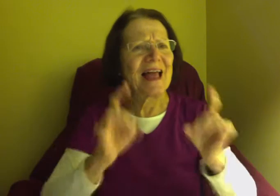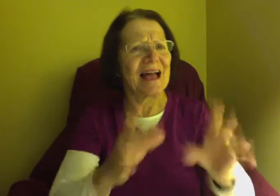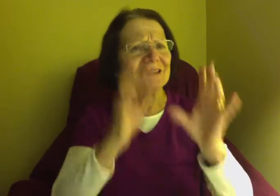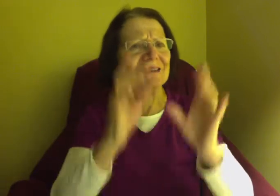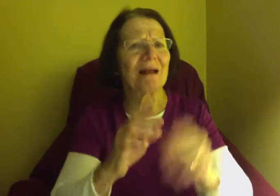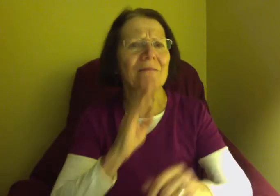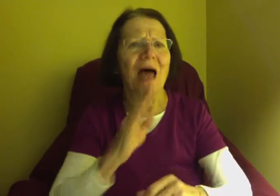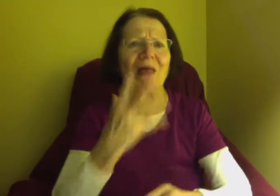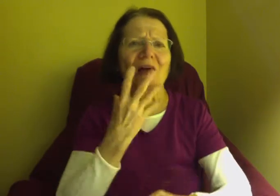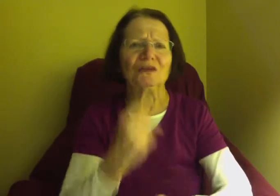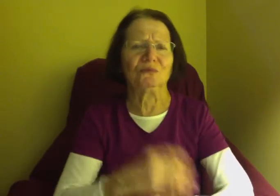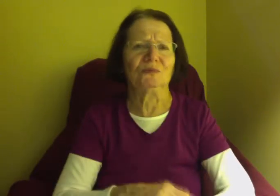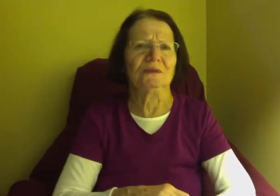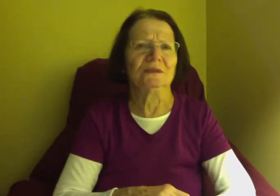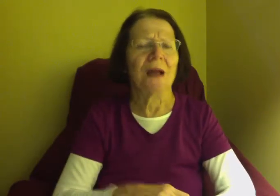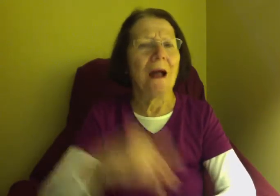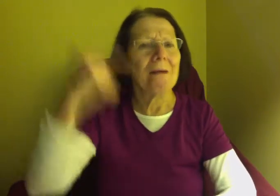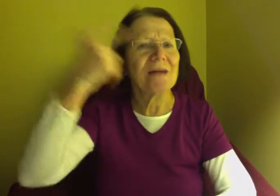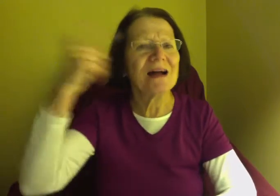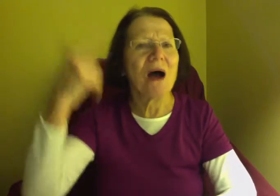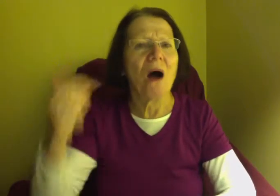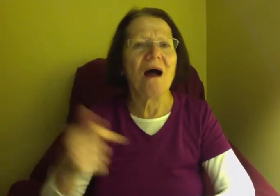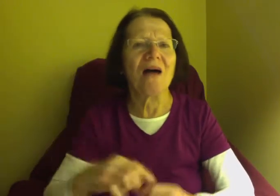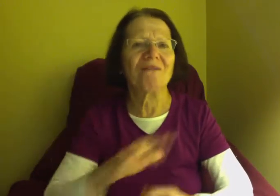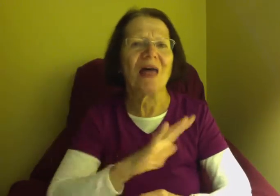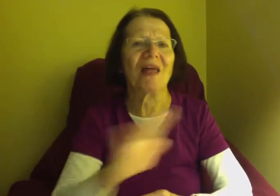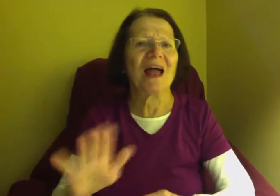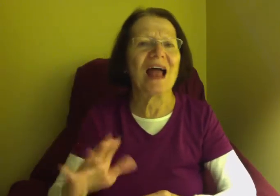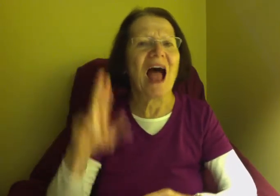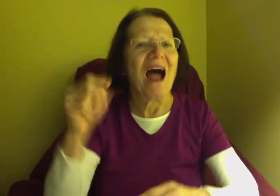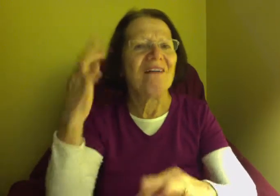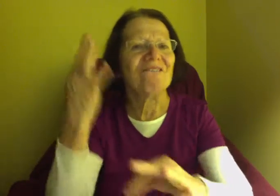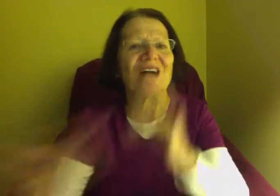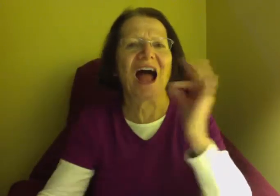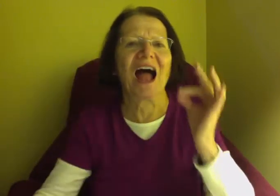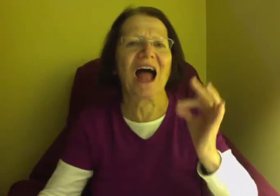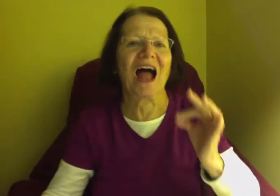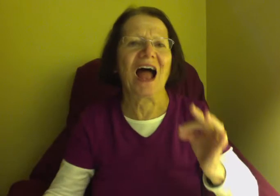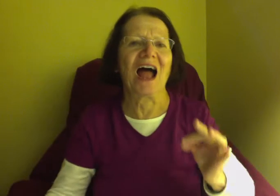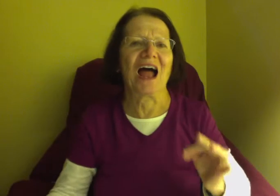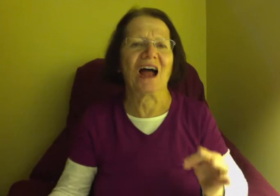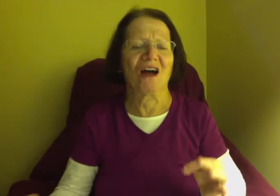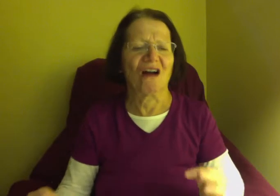and that's my dad friends, your dad dad friends,